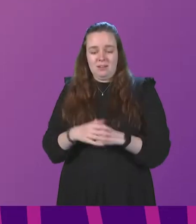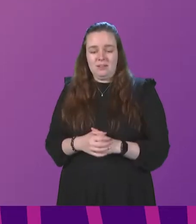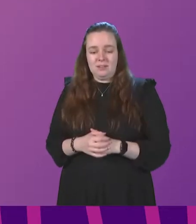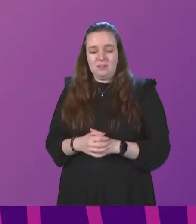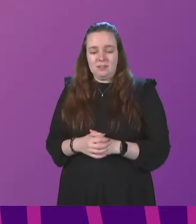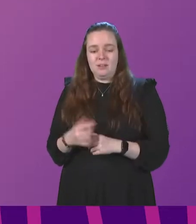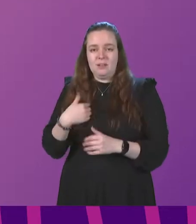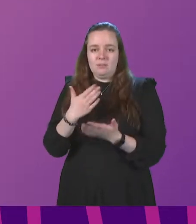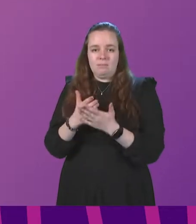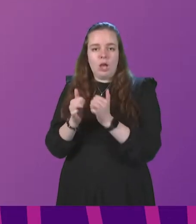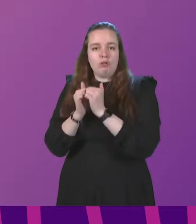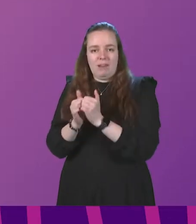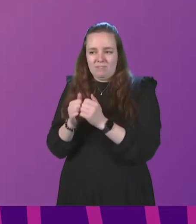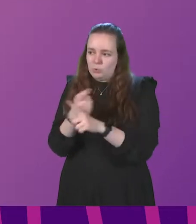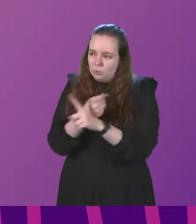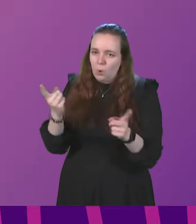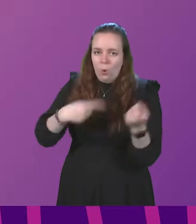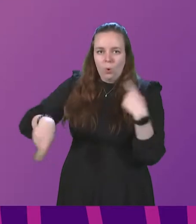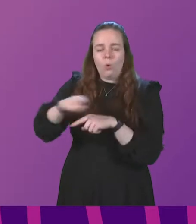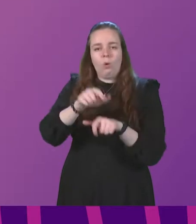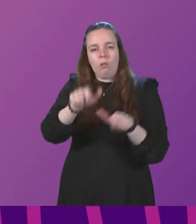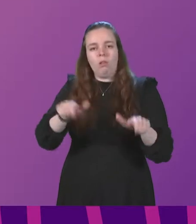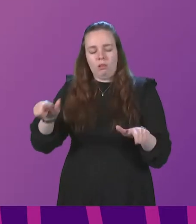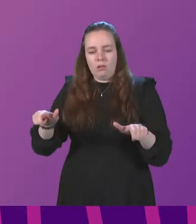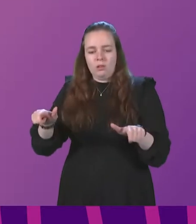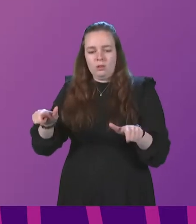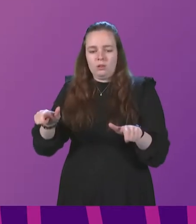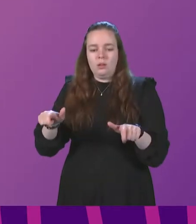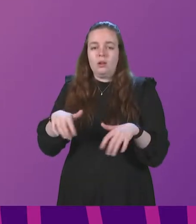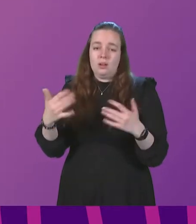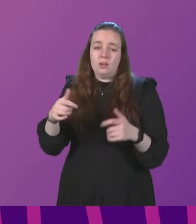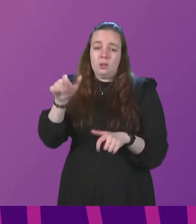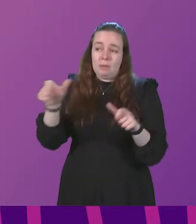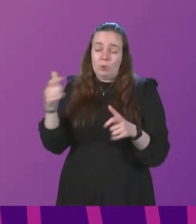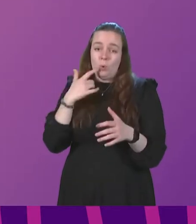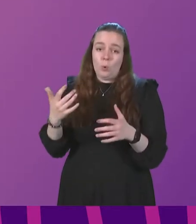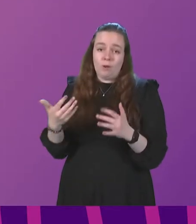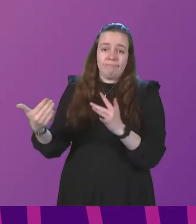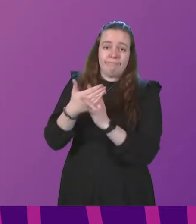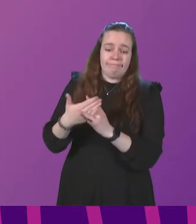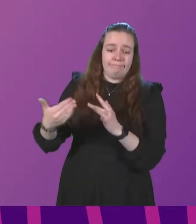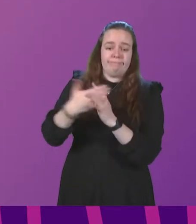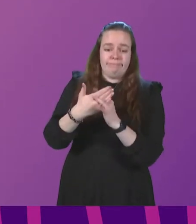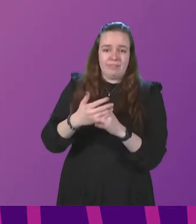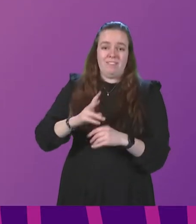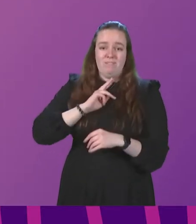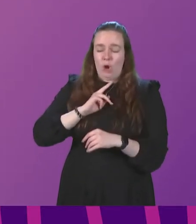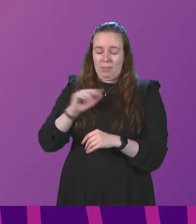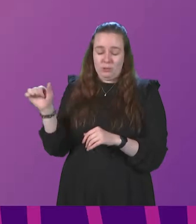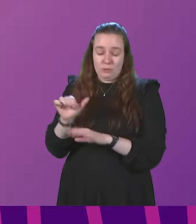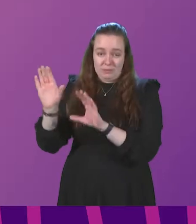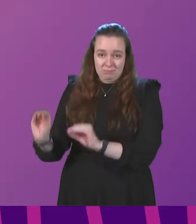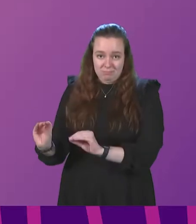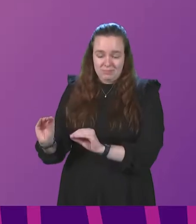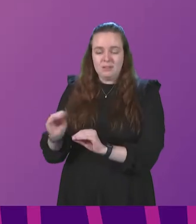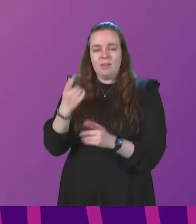I would be grateful to everyone across the Chamber, well, certainly to those who are joining in this session verbally, when they shouldn't be, if we